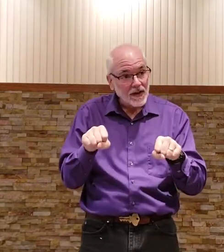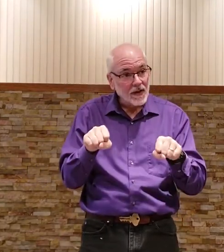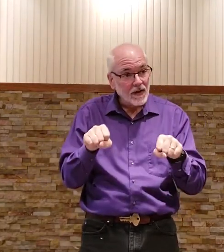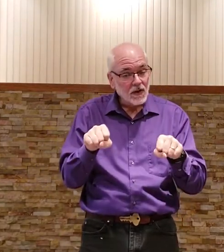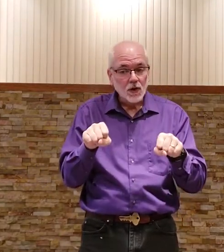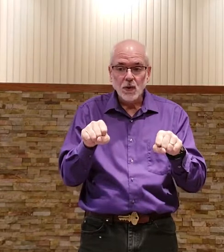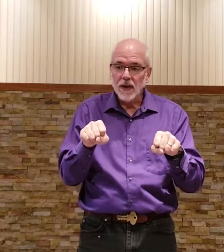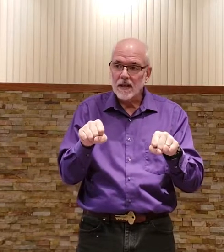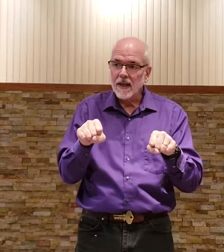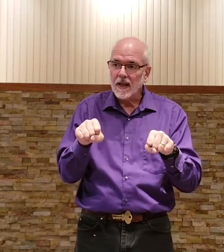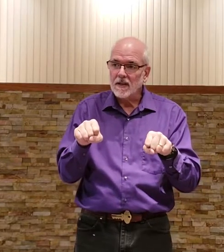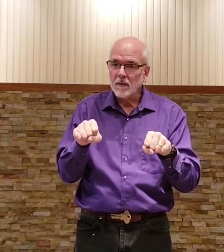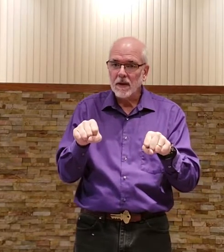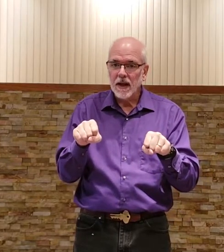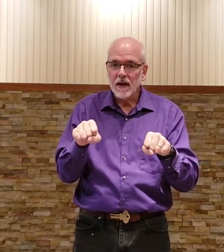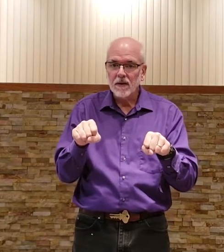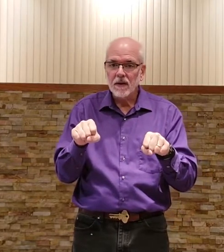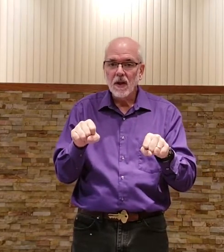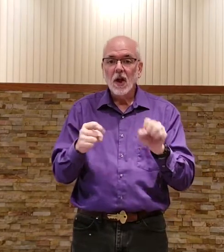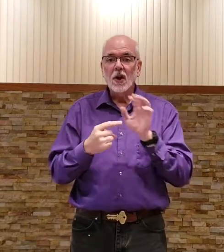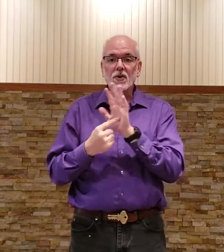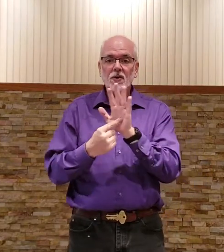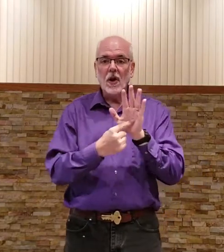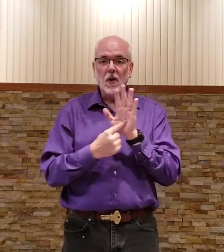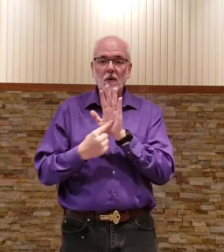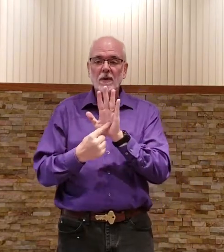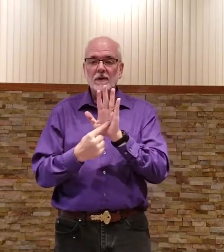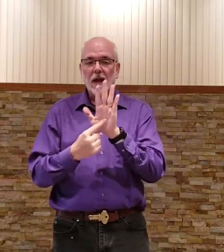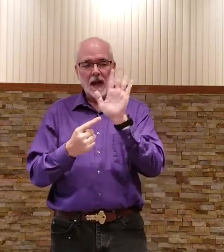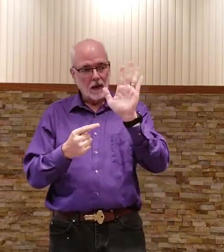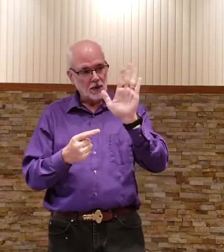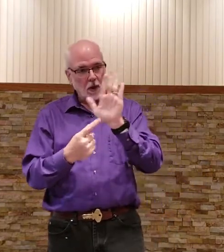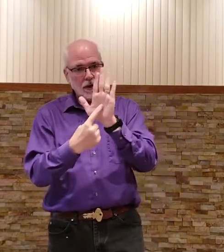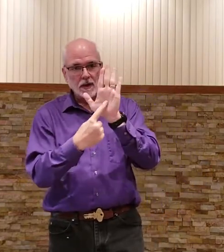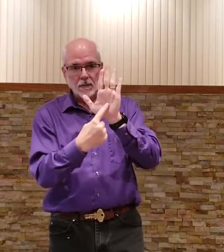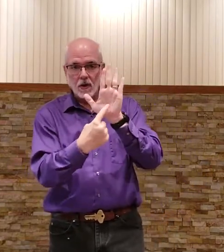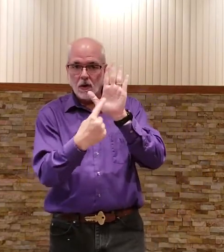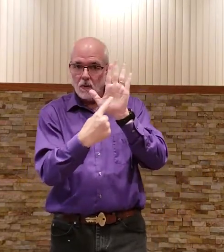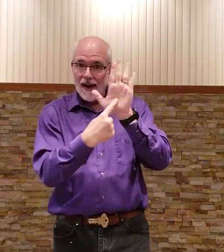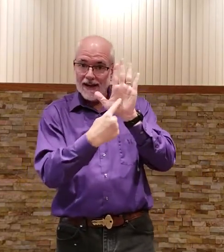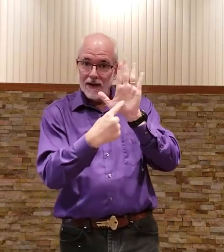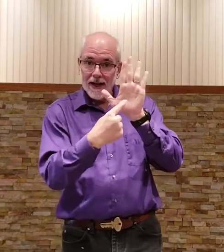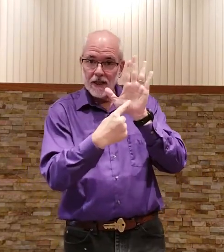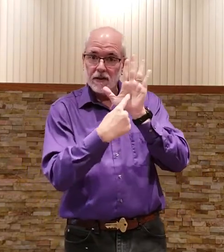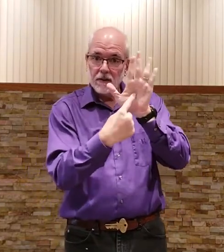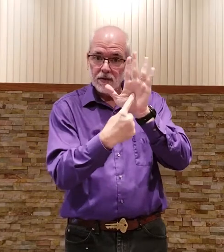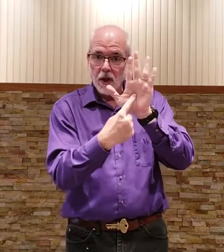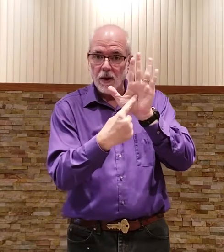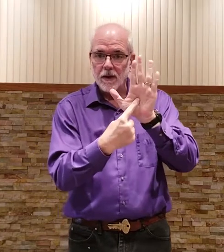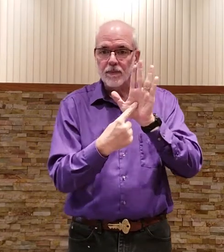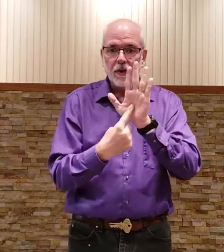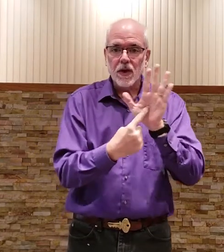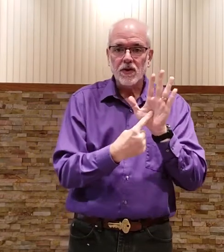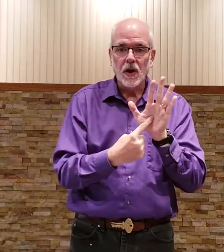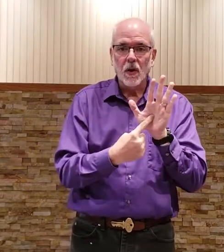two yes hands coming down show i'm showing you something look right here it is showing you can show